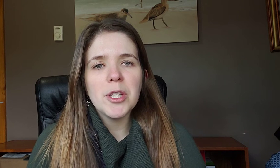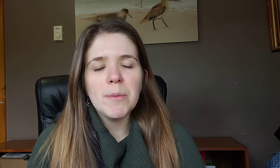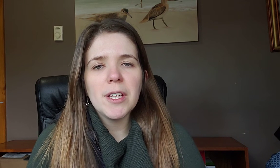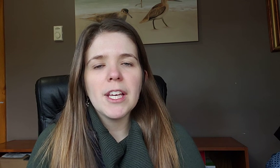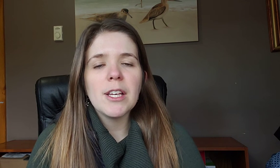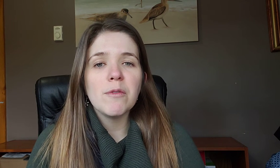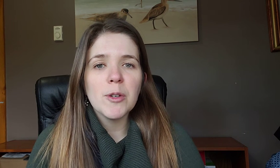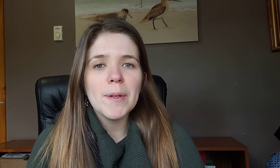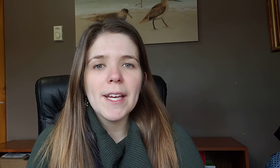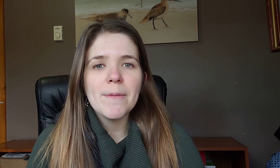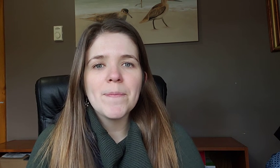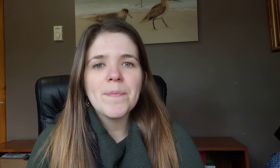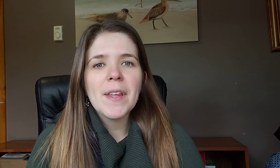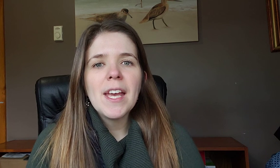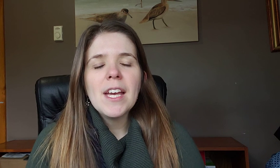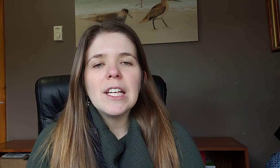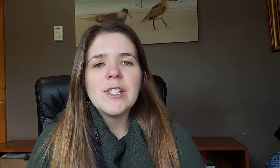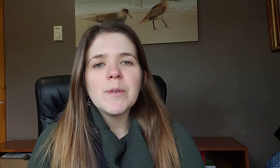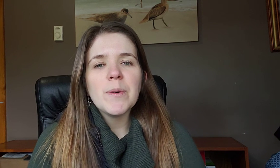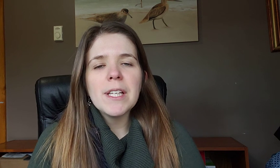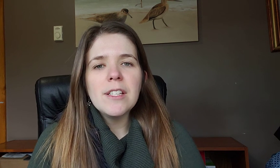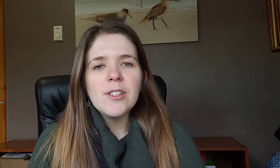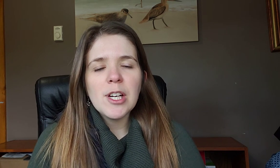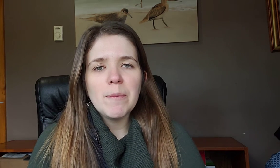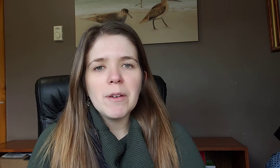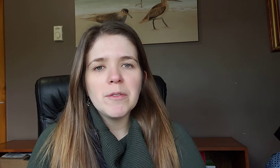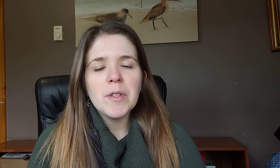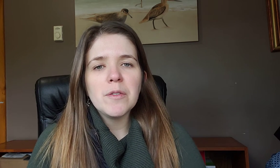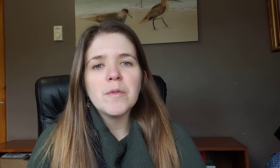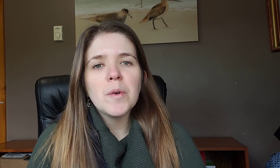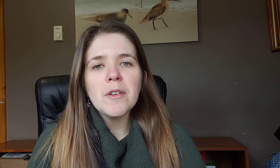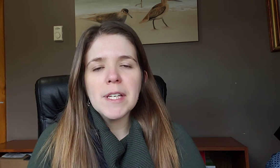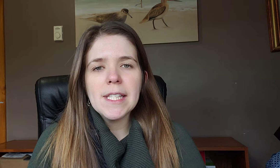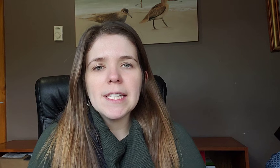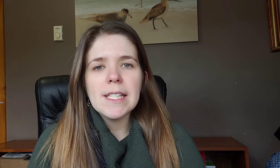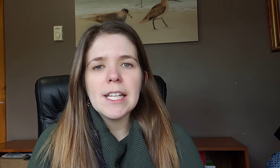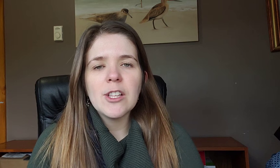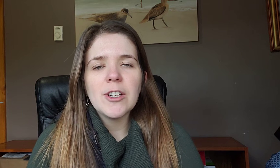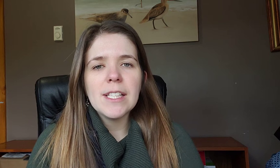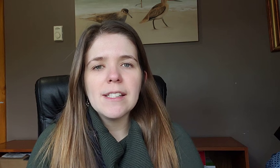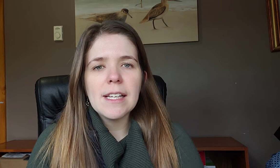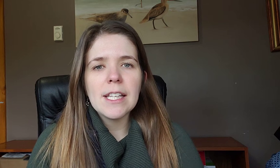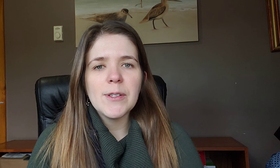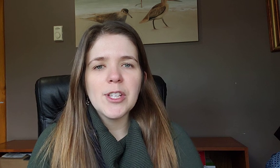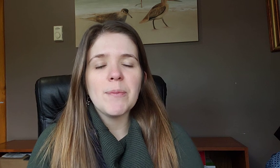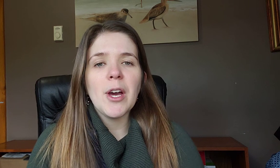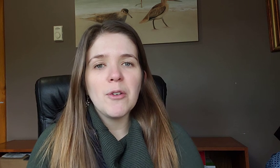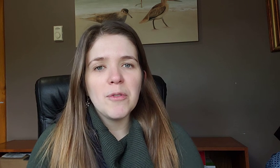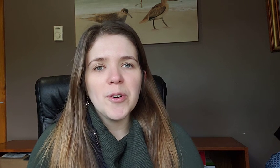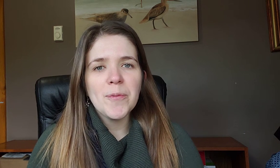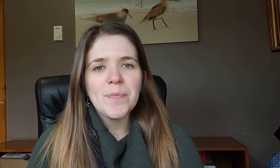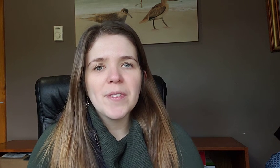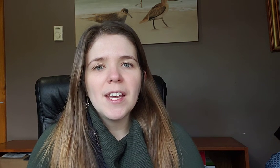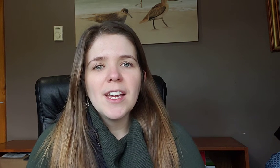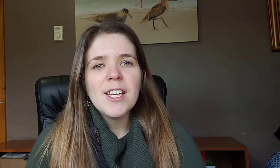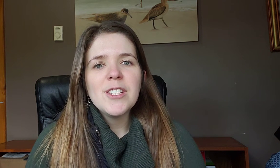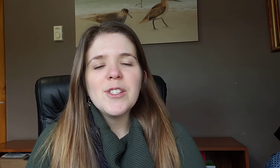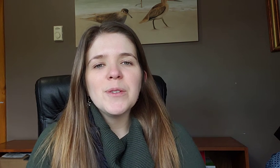communicating verbally and so we wanted to start by reviewing four reasons that learning sign language can be helpful so